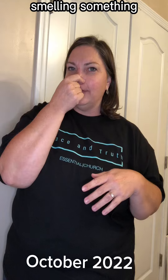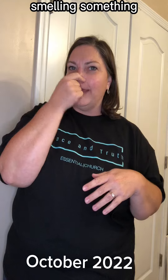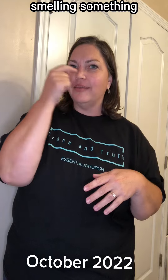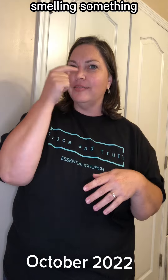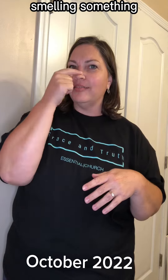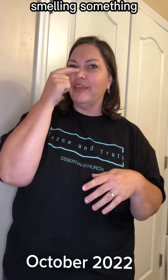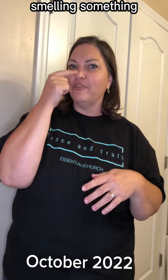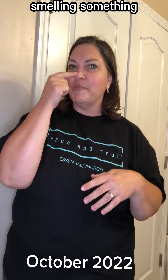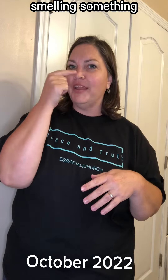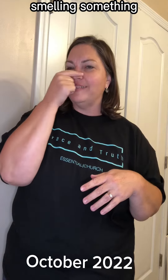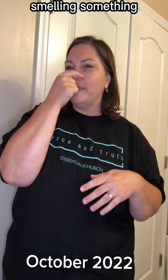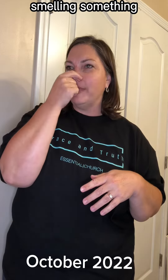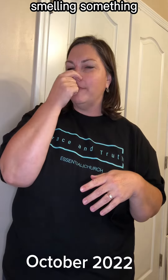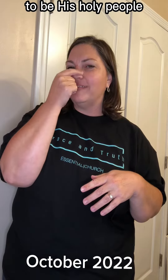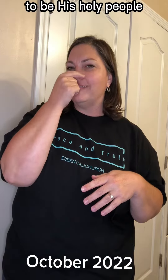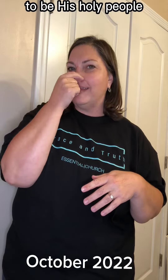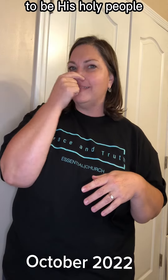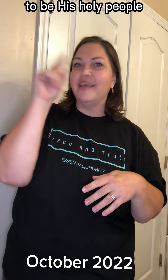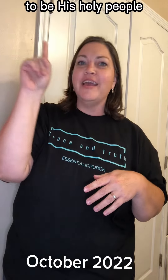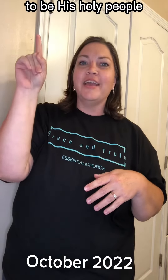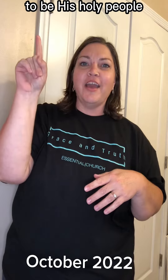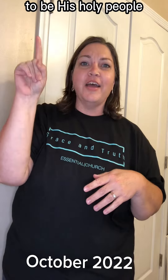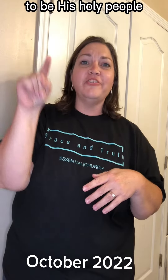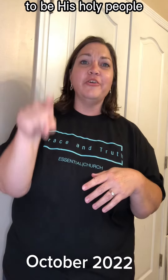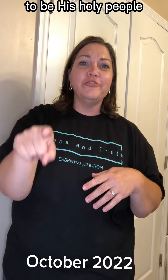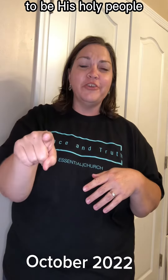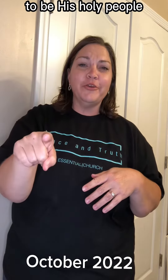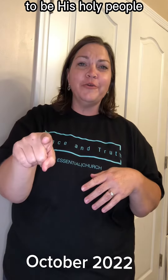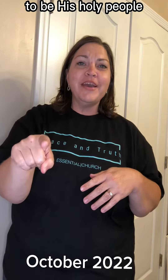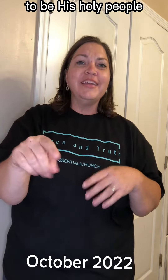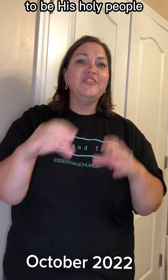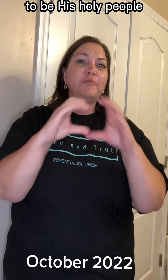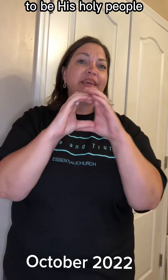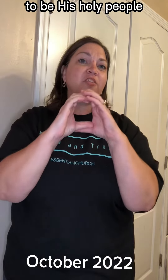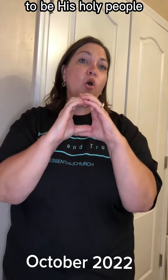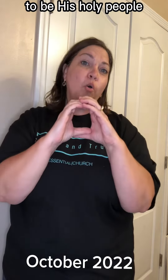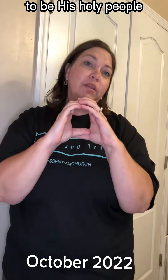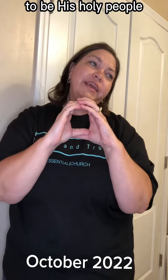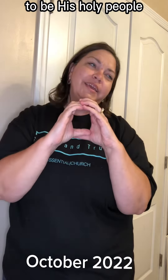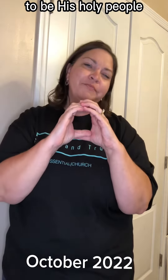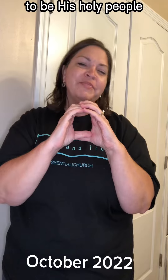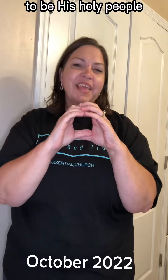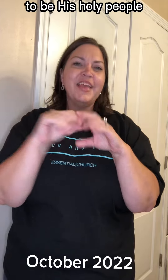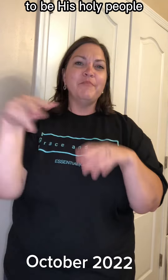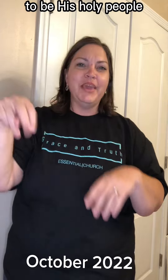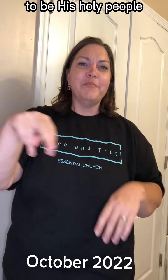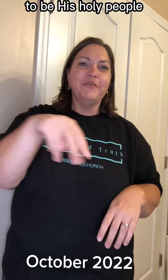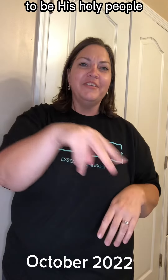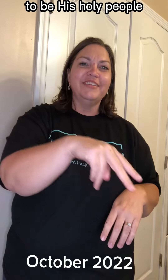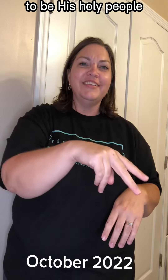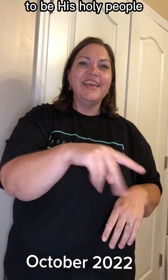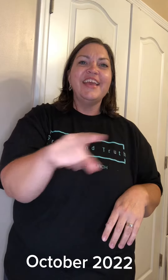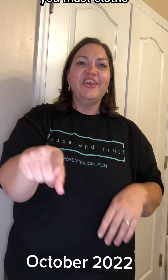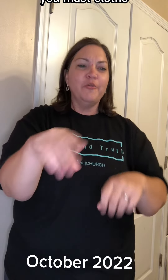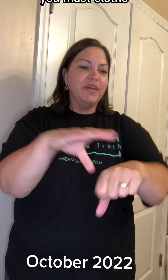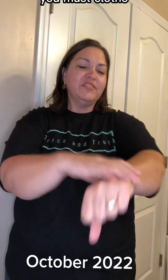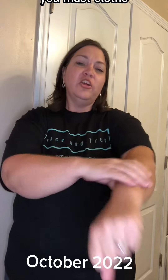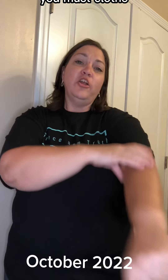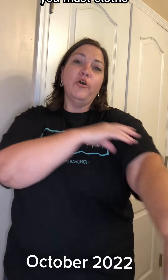like you're smelling something, but since God chose you to be his holy people, you must clothe,